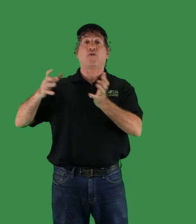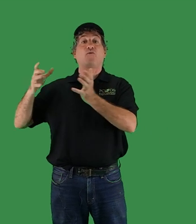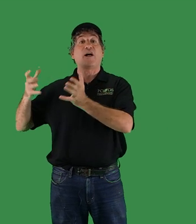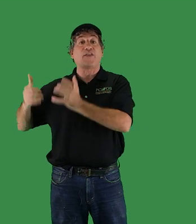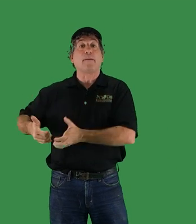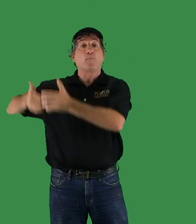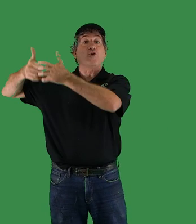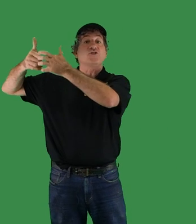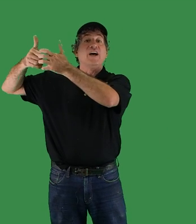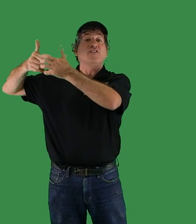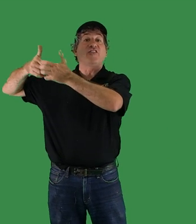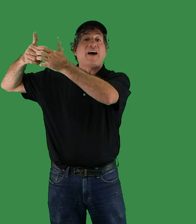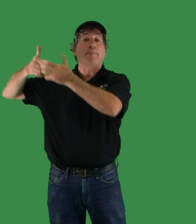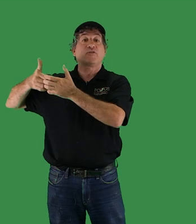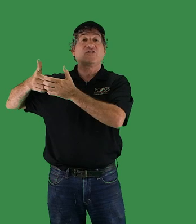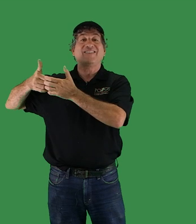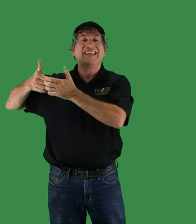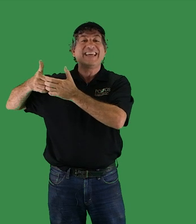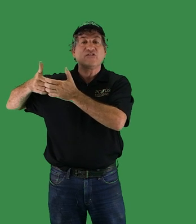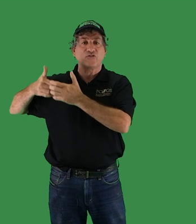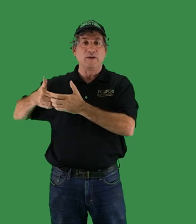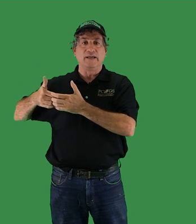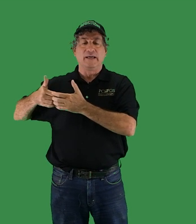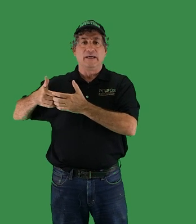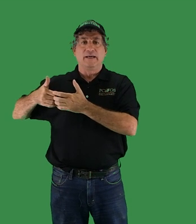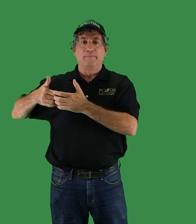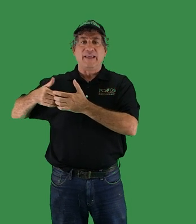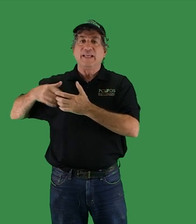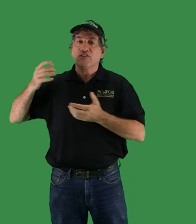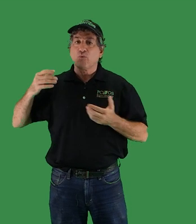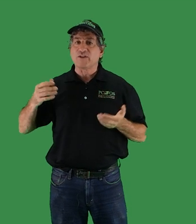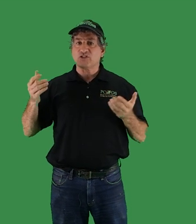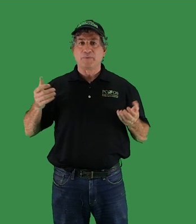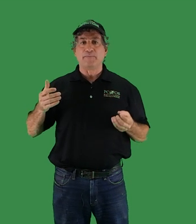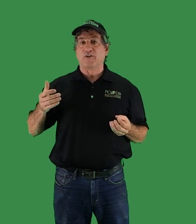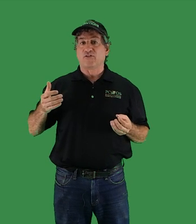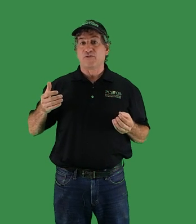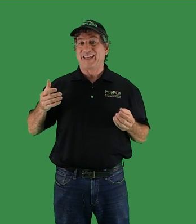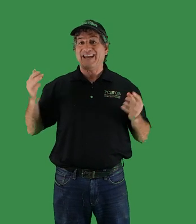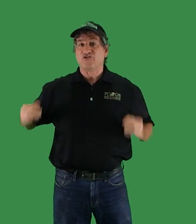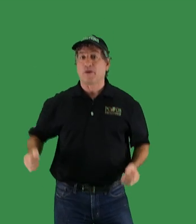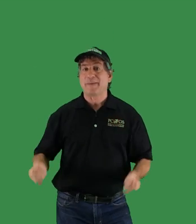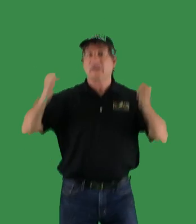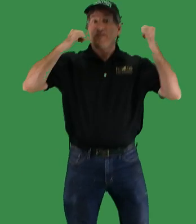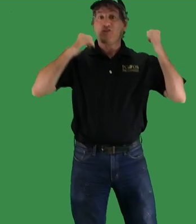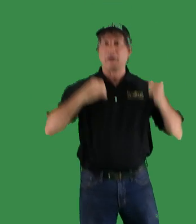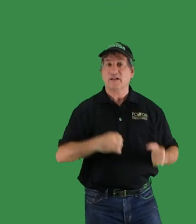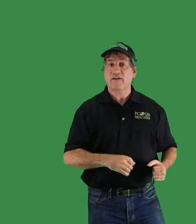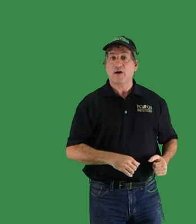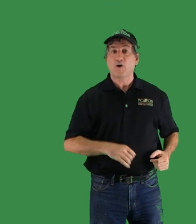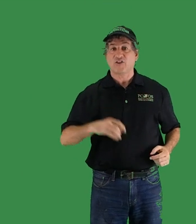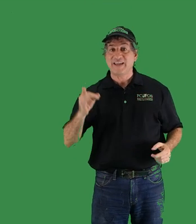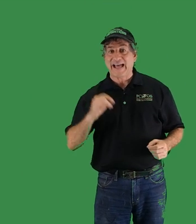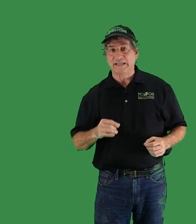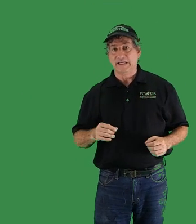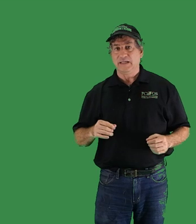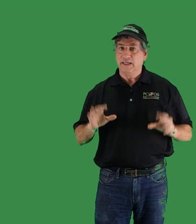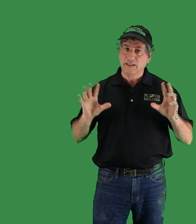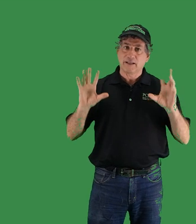of wealth upwards to the top percent in history. And even the richest people on Earth can't jump out of this pot of hot water yet, Elon